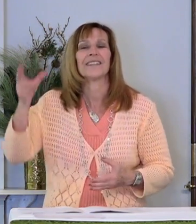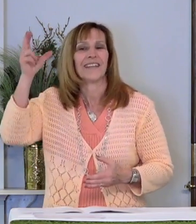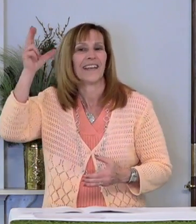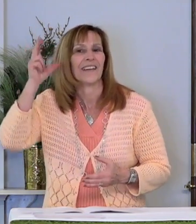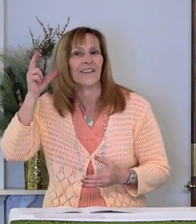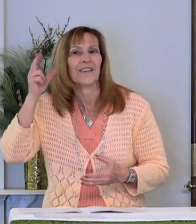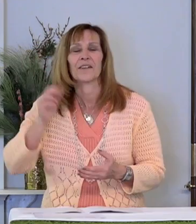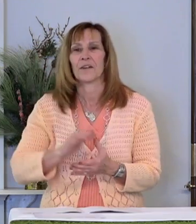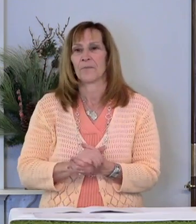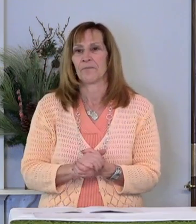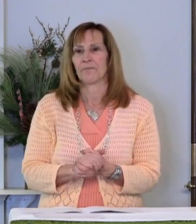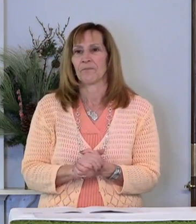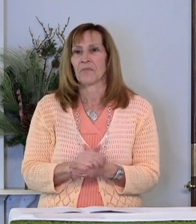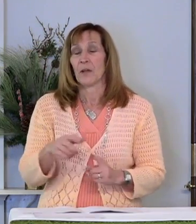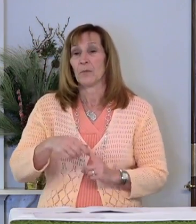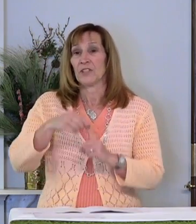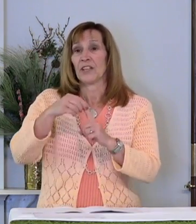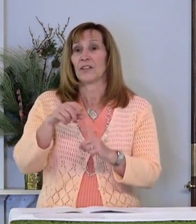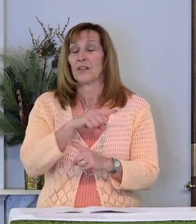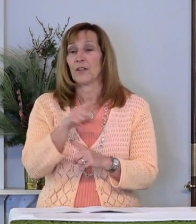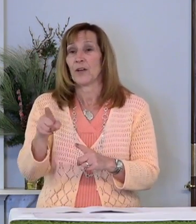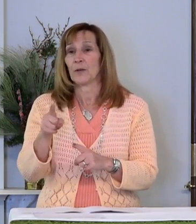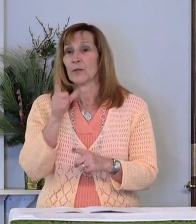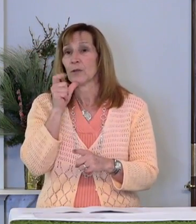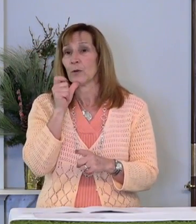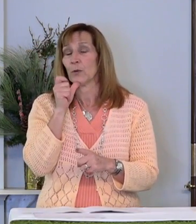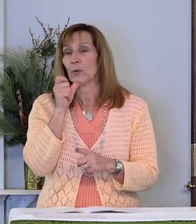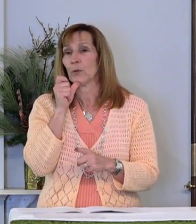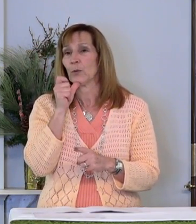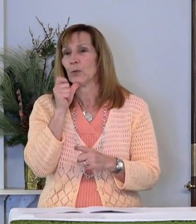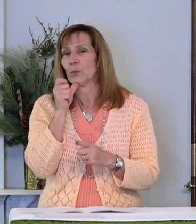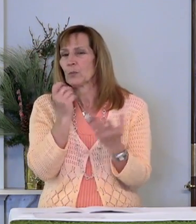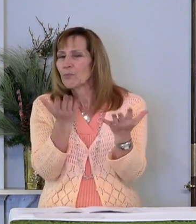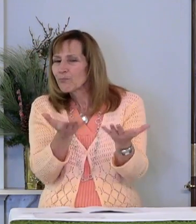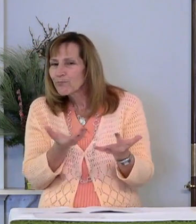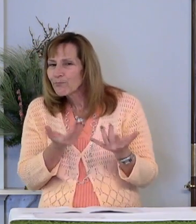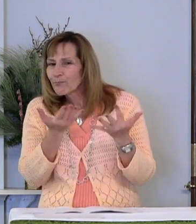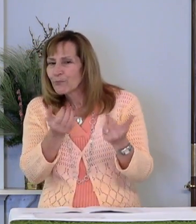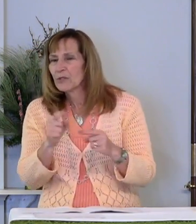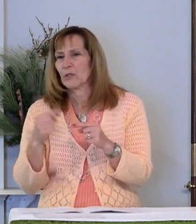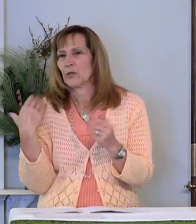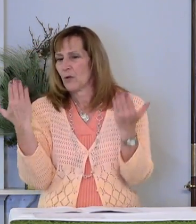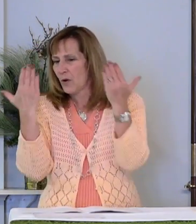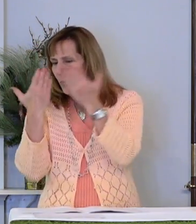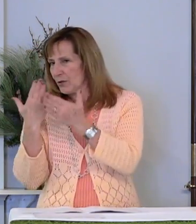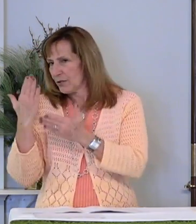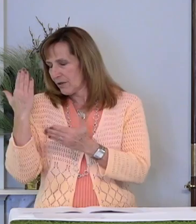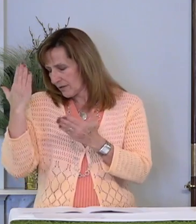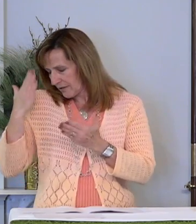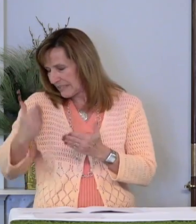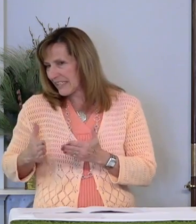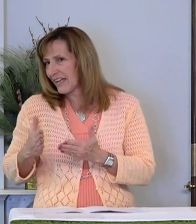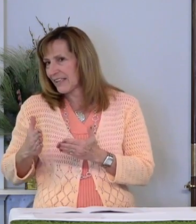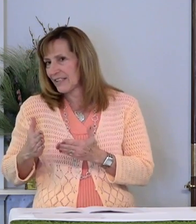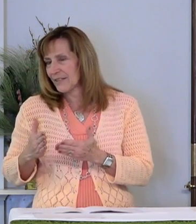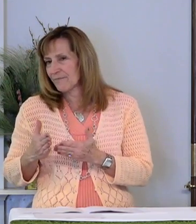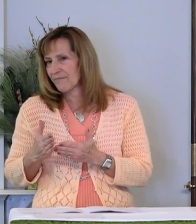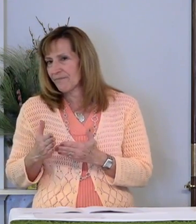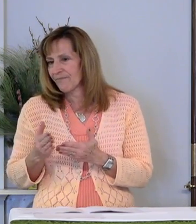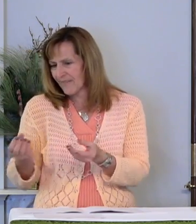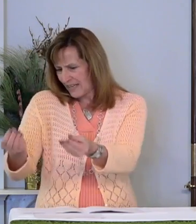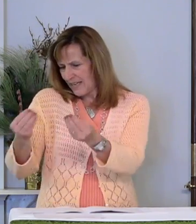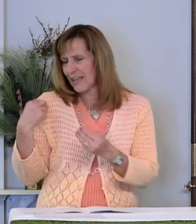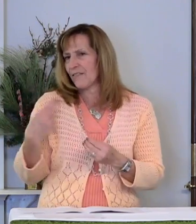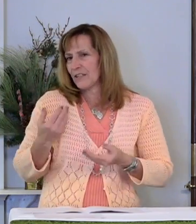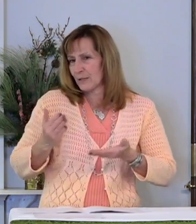particularly those who appeal to our dark side and